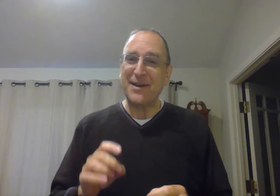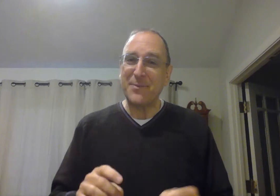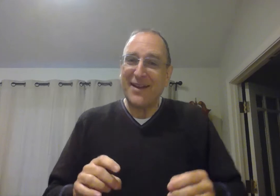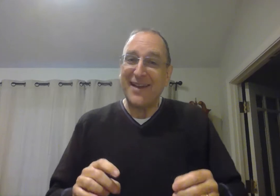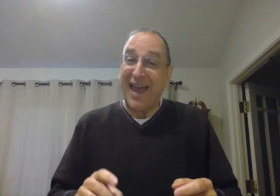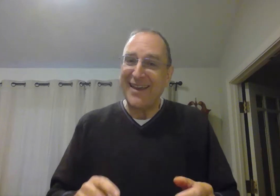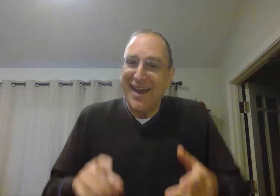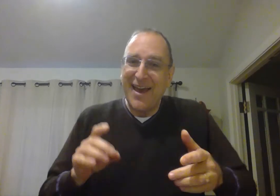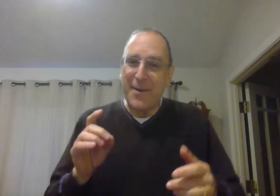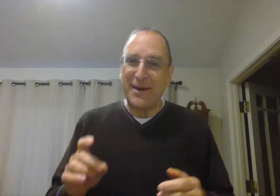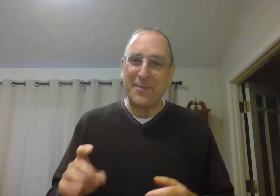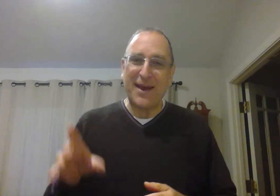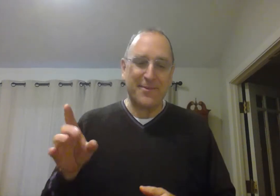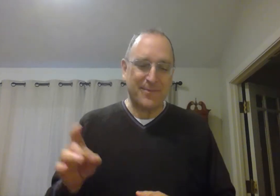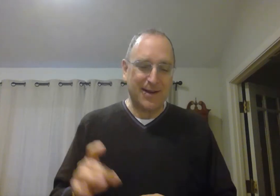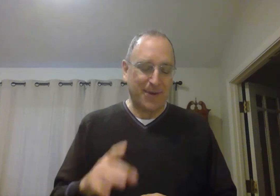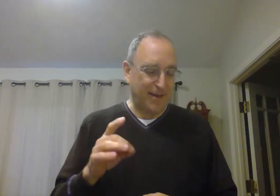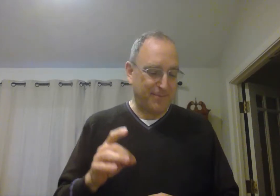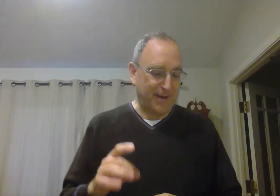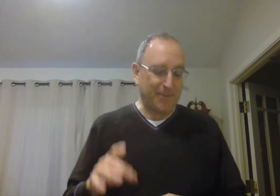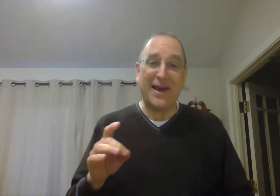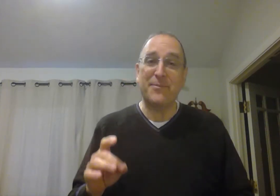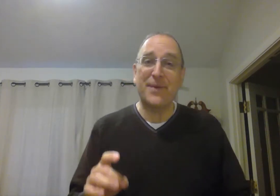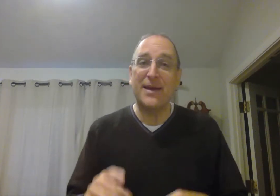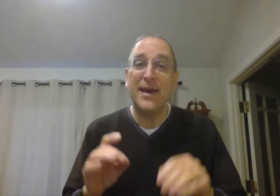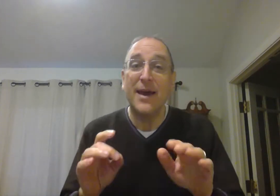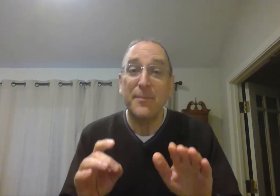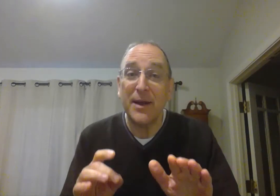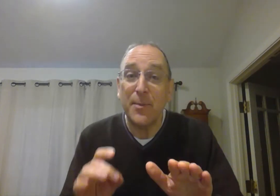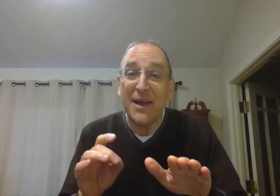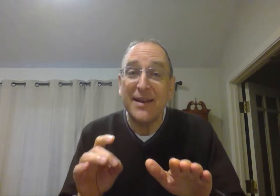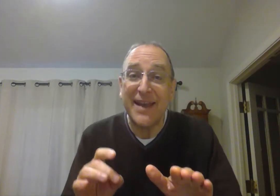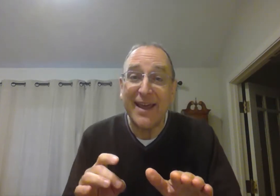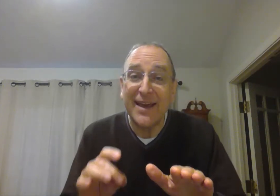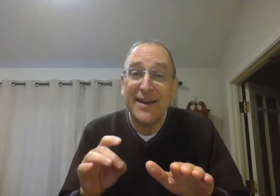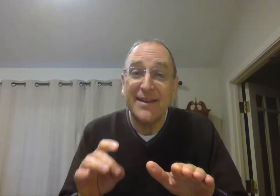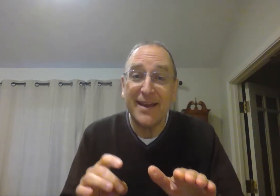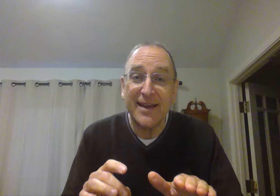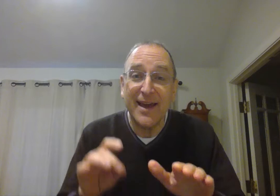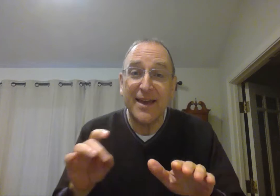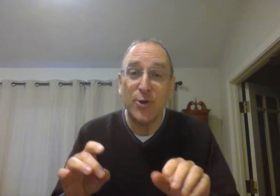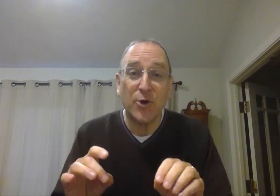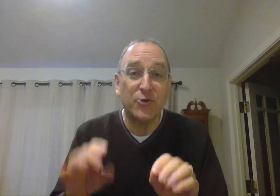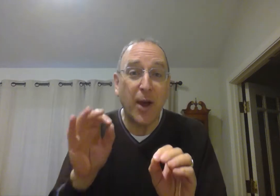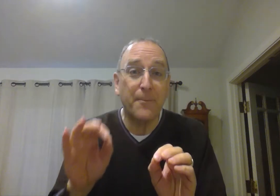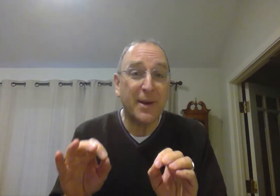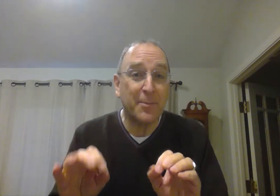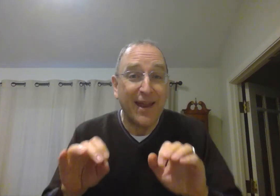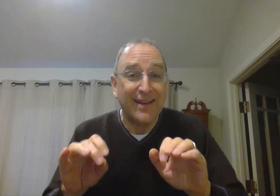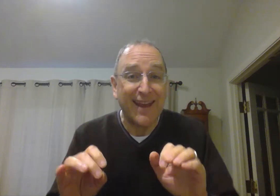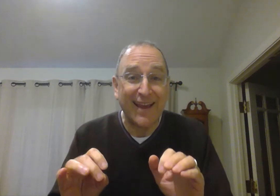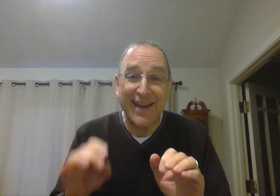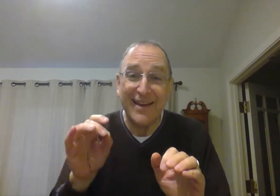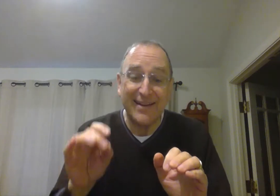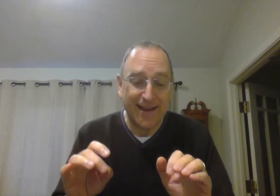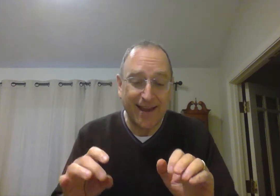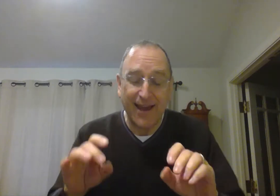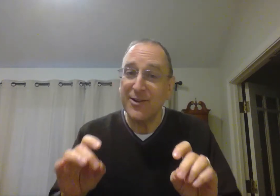Patapan,